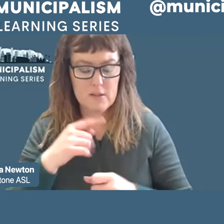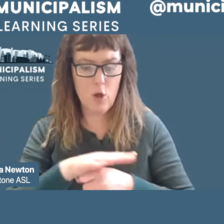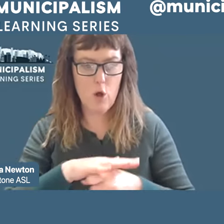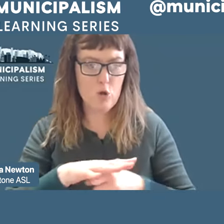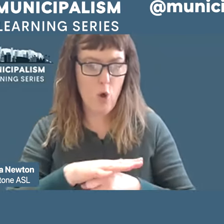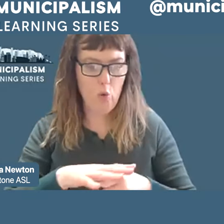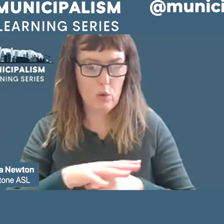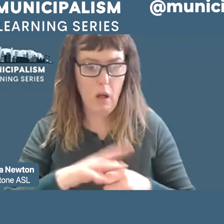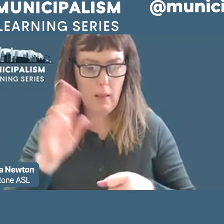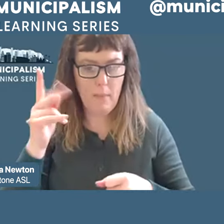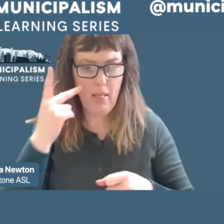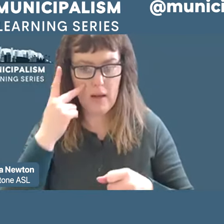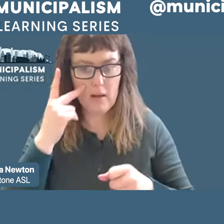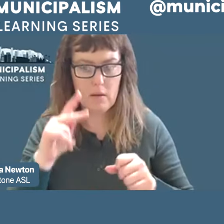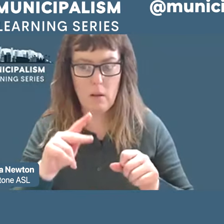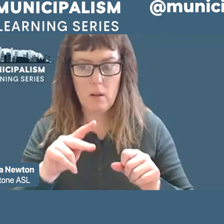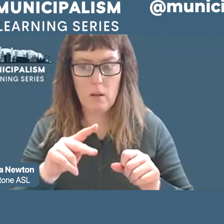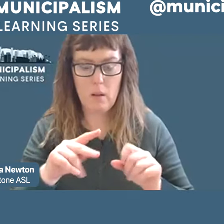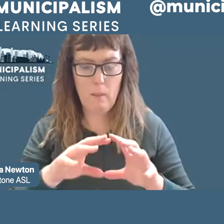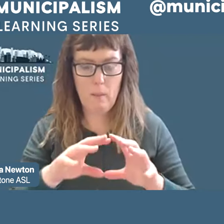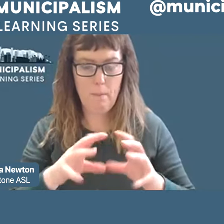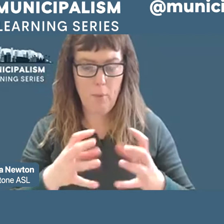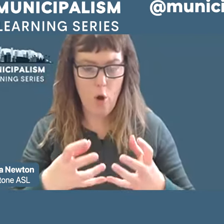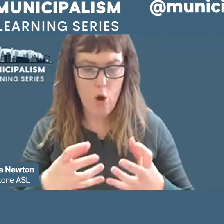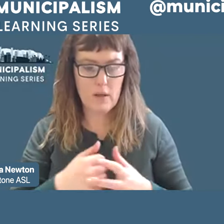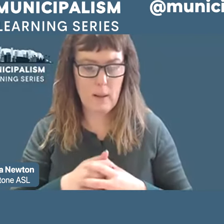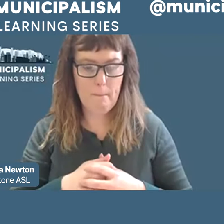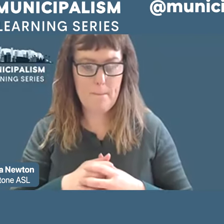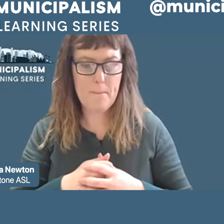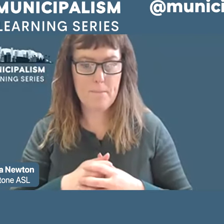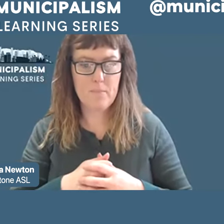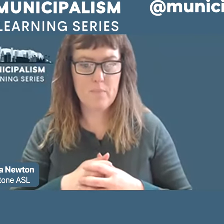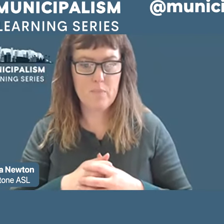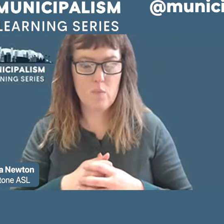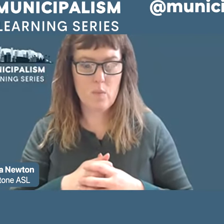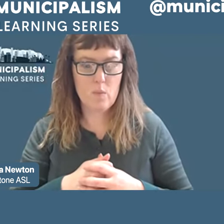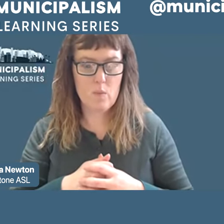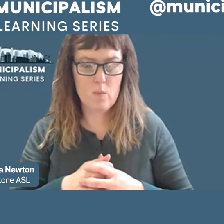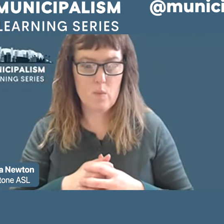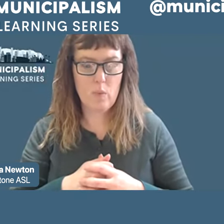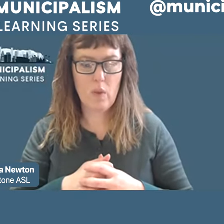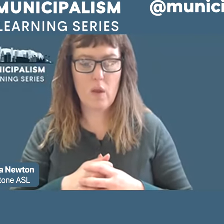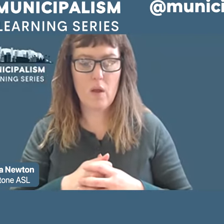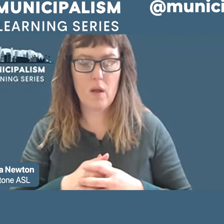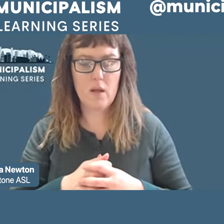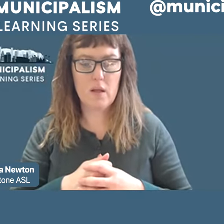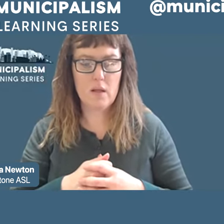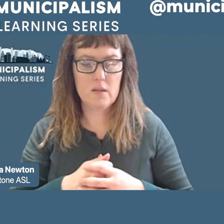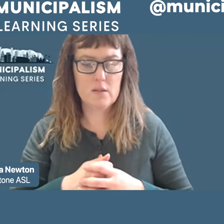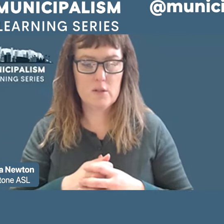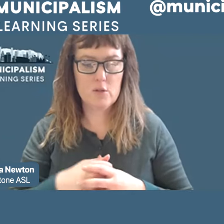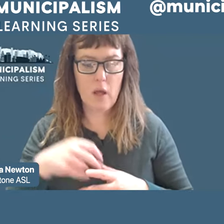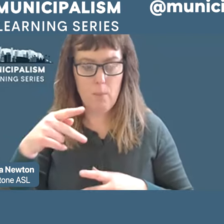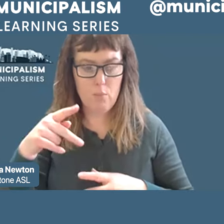with a clearly pro-labor orientation and solutions most of our RPA